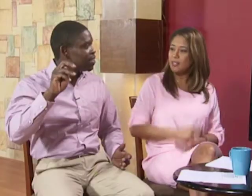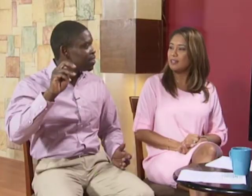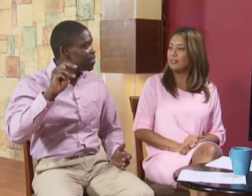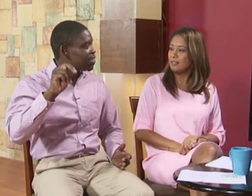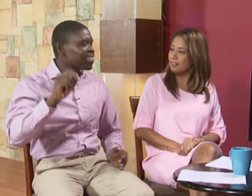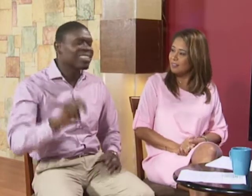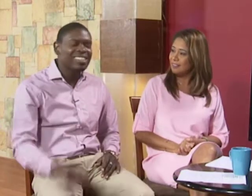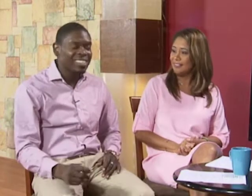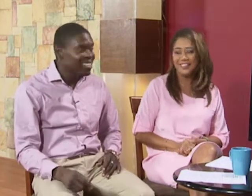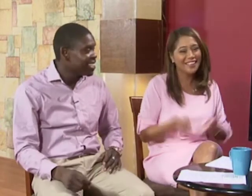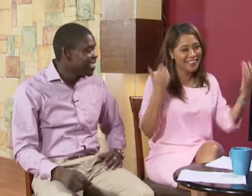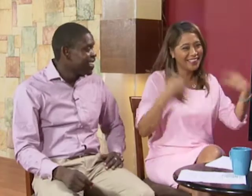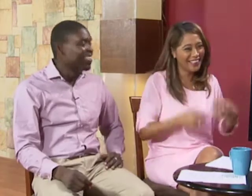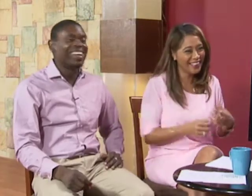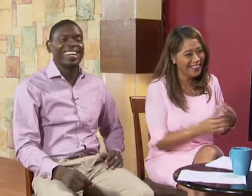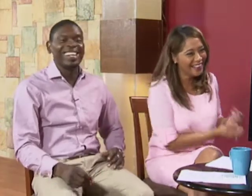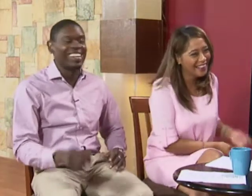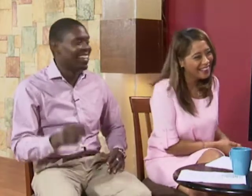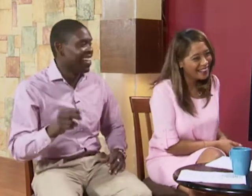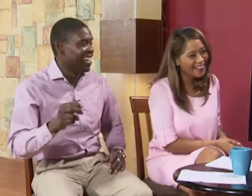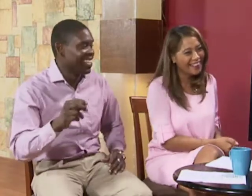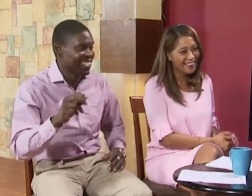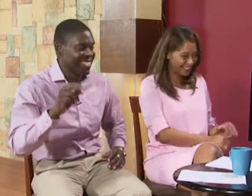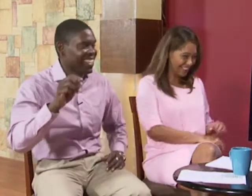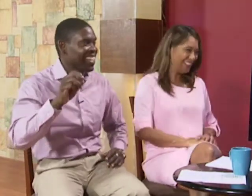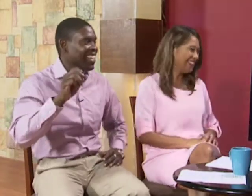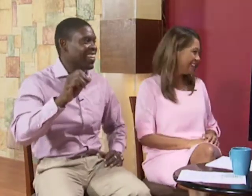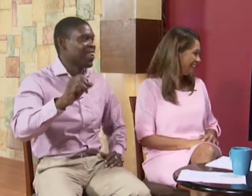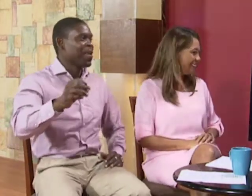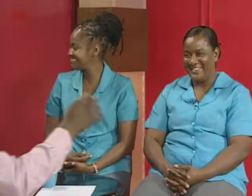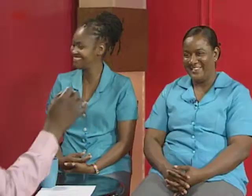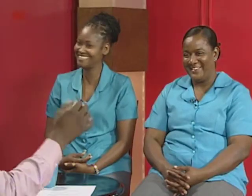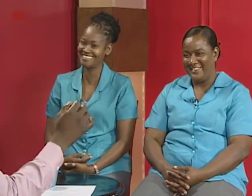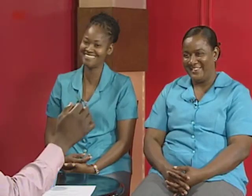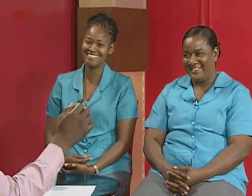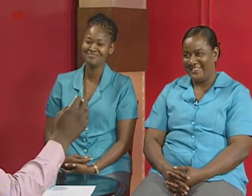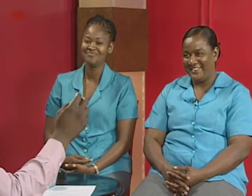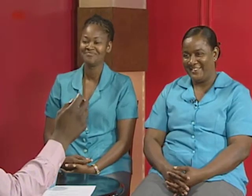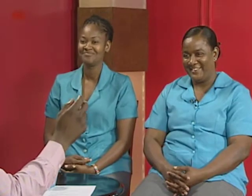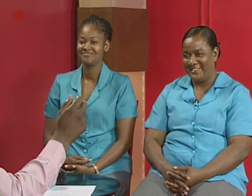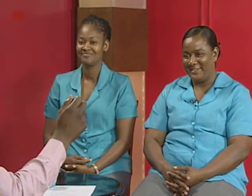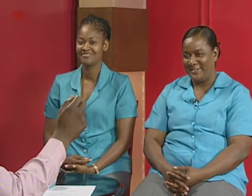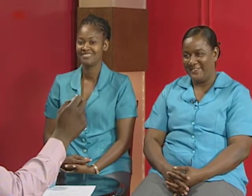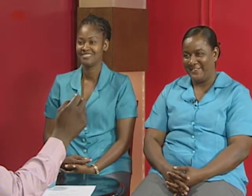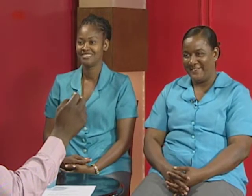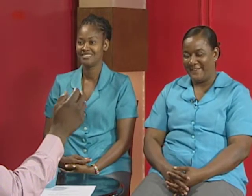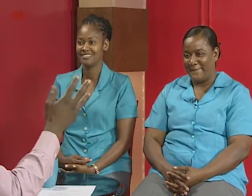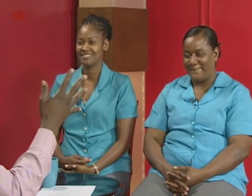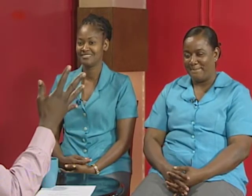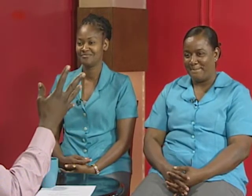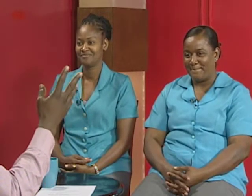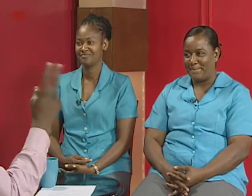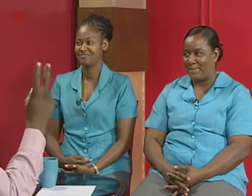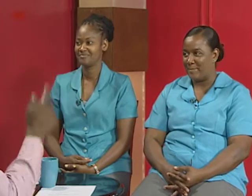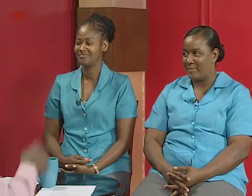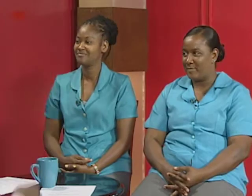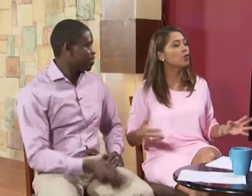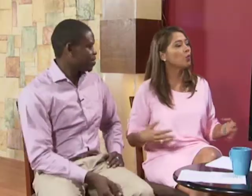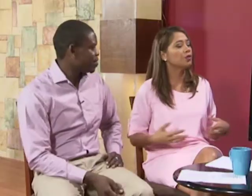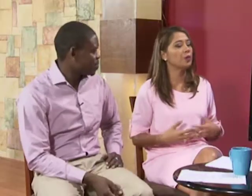again my god a little bit faster john okay so um wait before that let's do what what